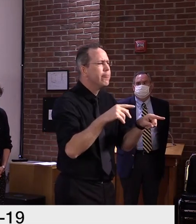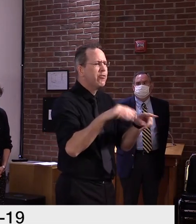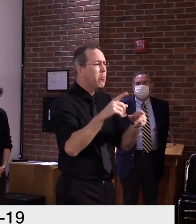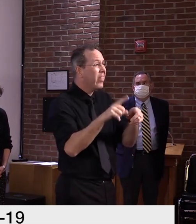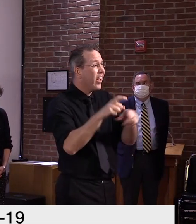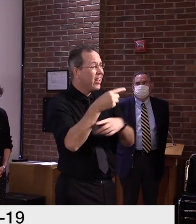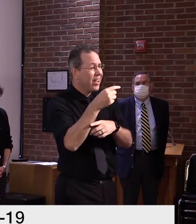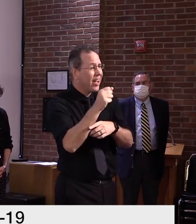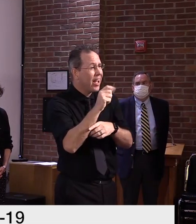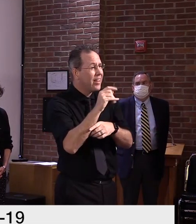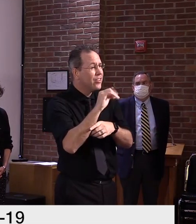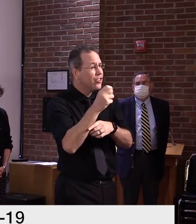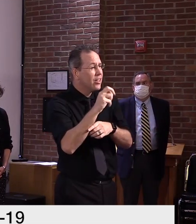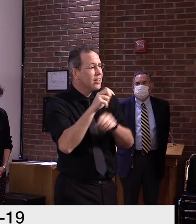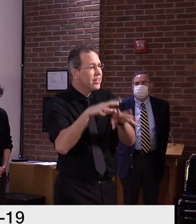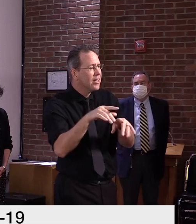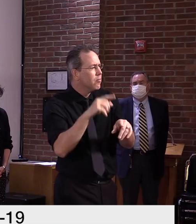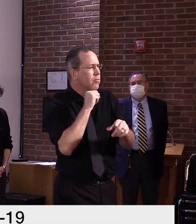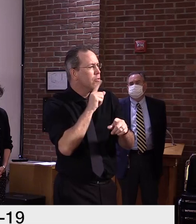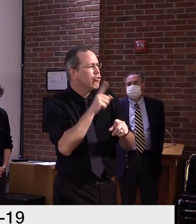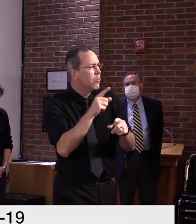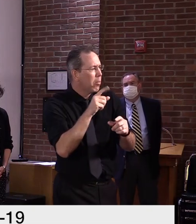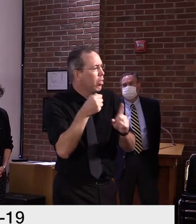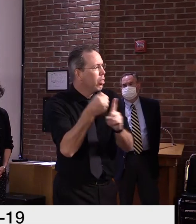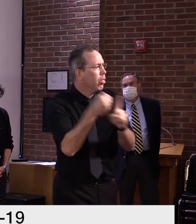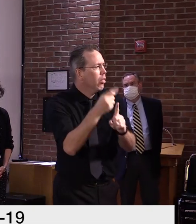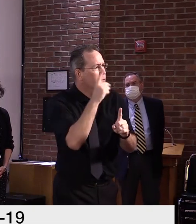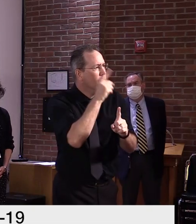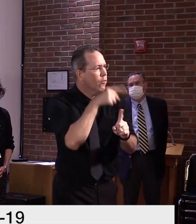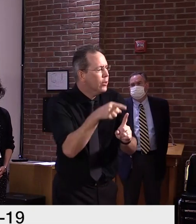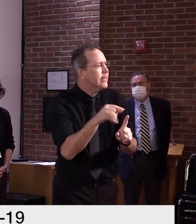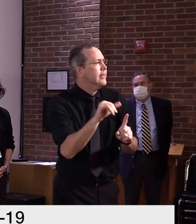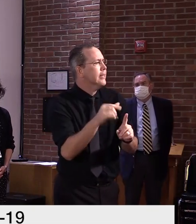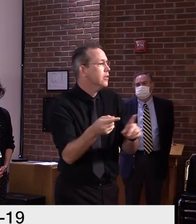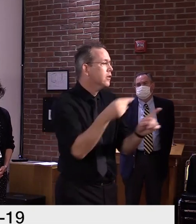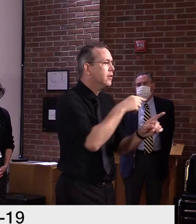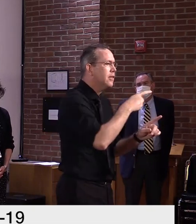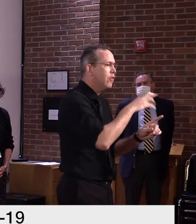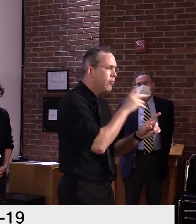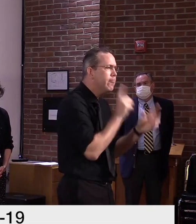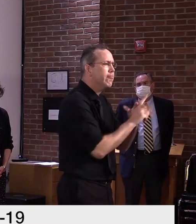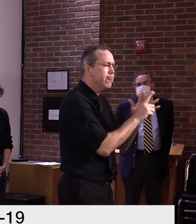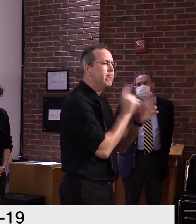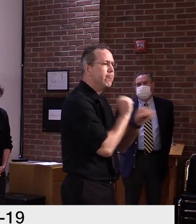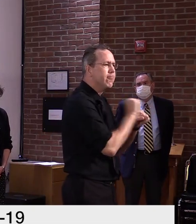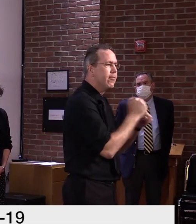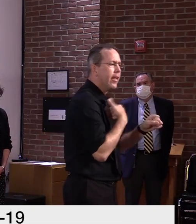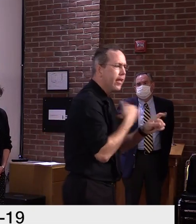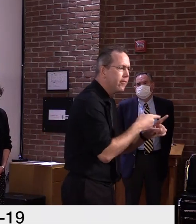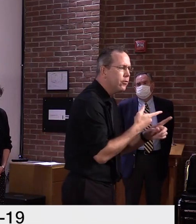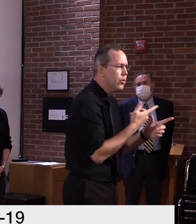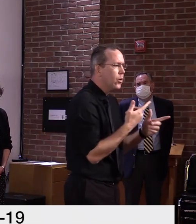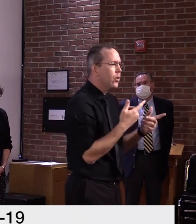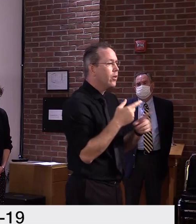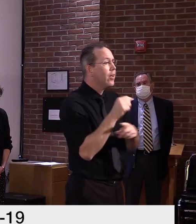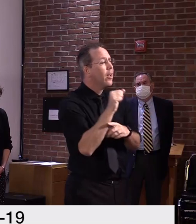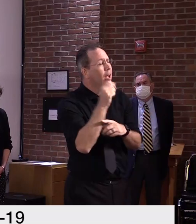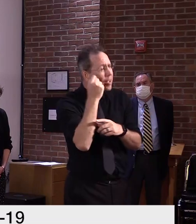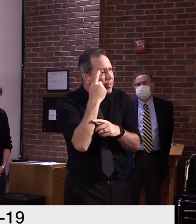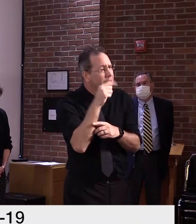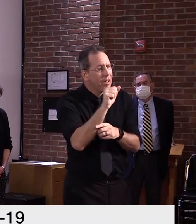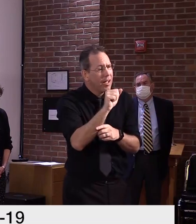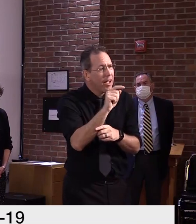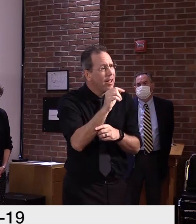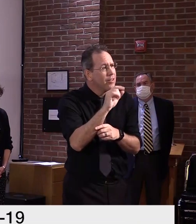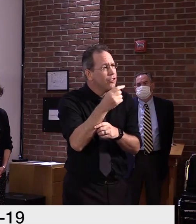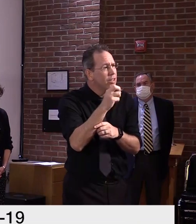There have been a lot of questions about the difference between antigen tests and PCR tests and how they're used. So once